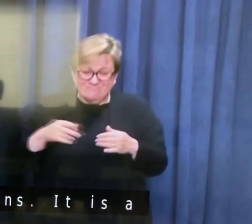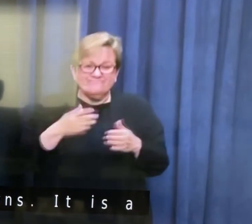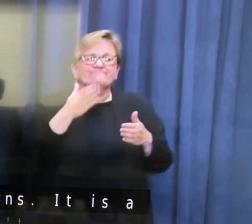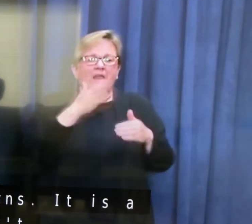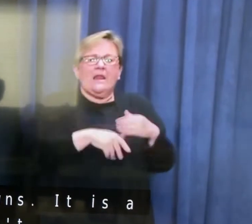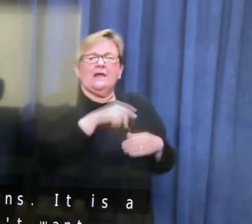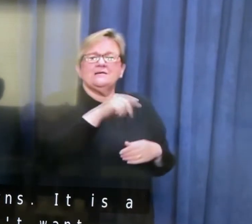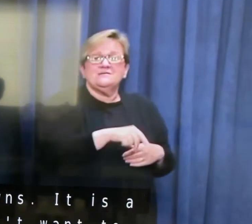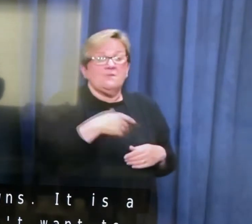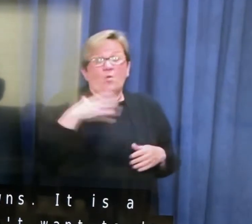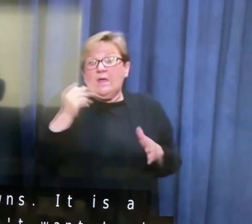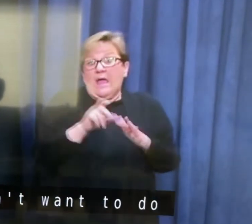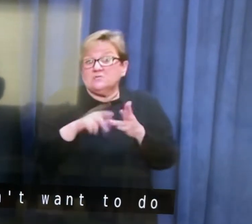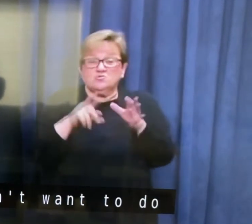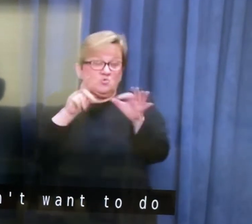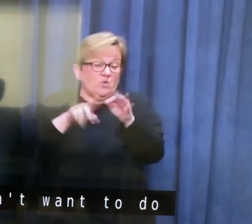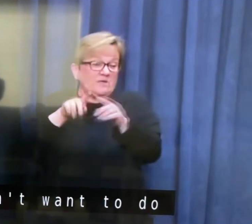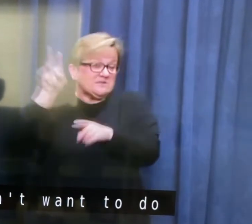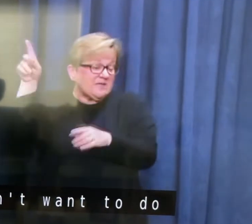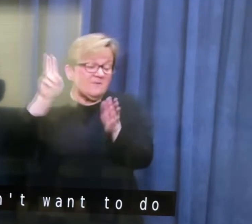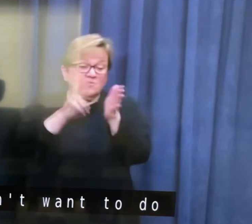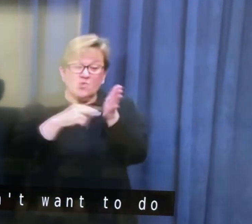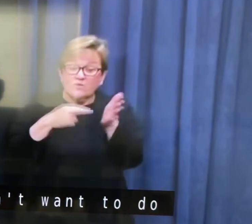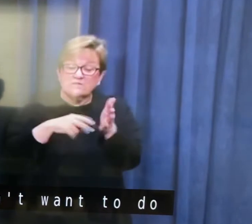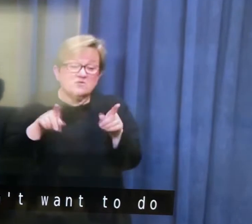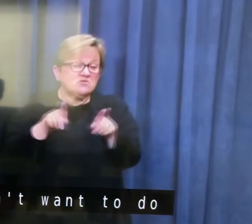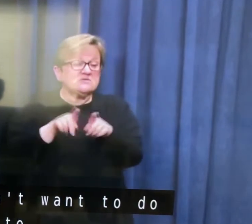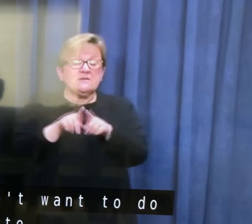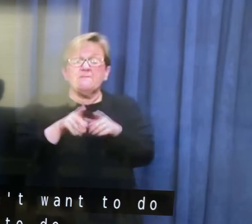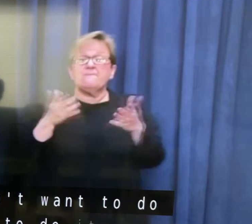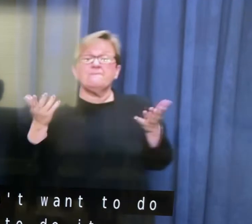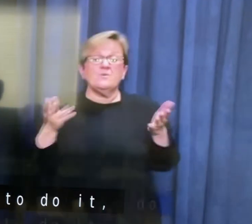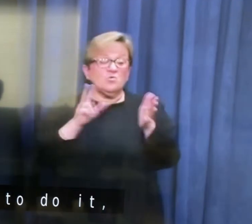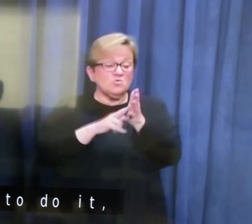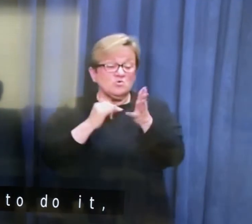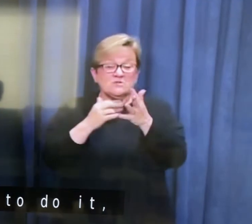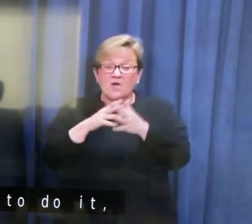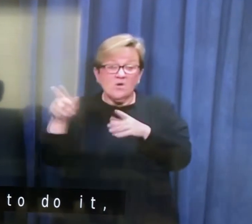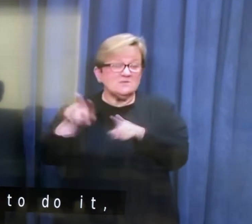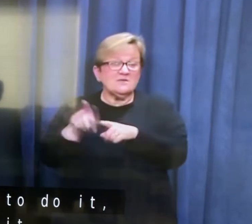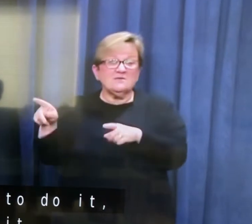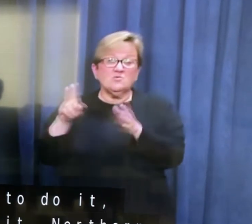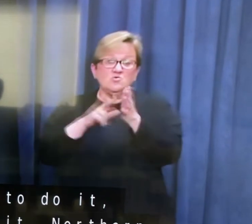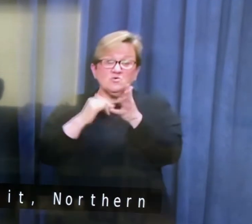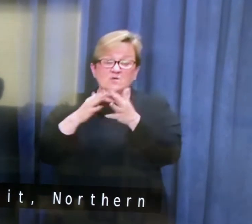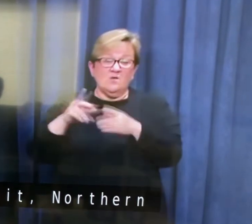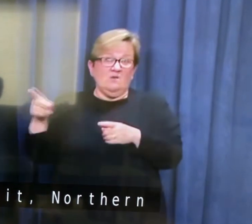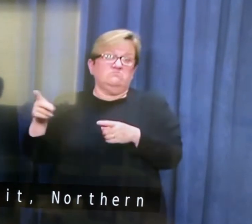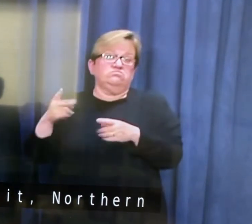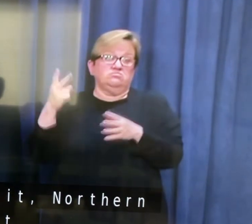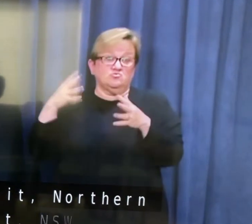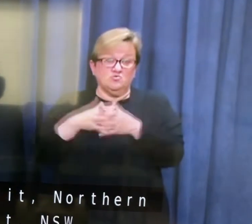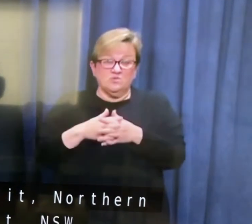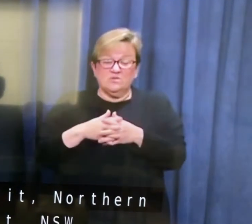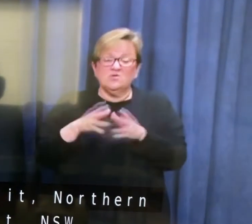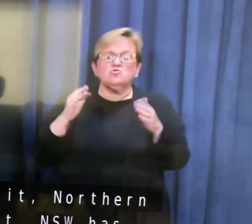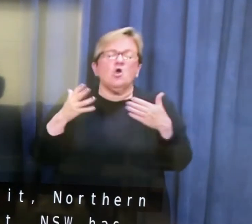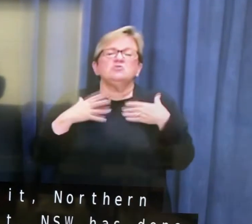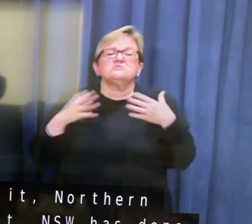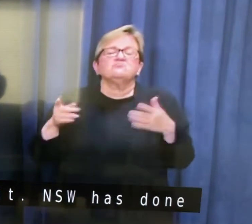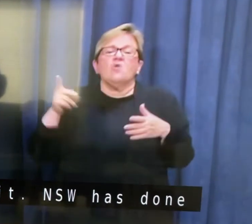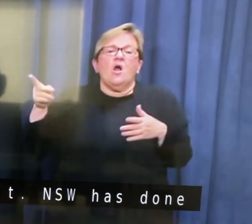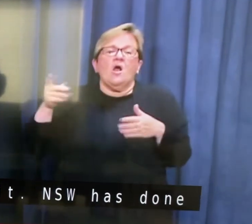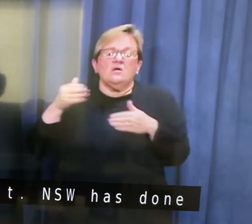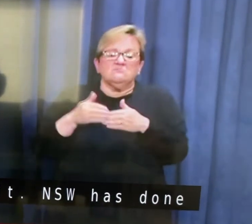But we've had to do it. Queensland's done it. Northern Territory's done it. New South Wales has done it. New South Wales has gone two weeks. wouldn't be surprised if that